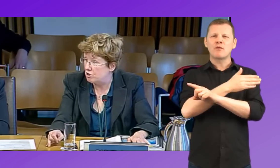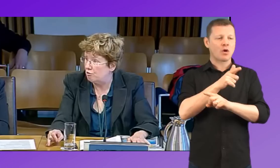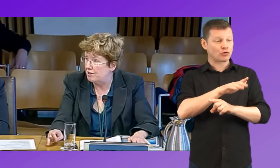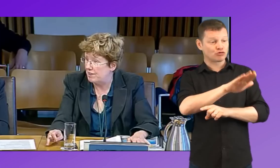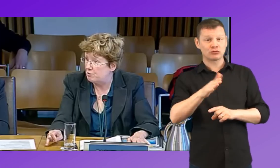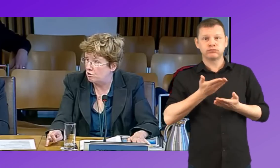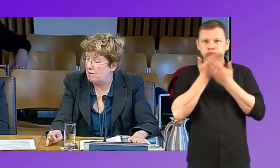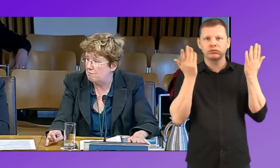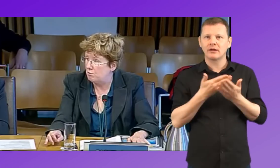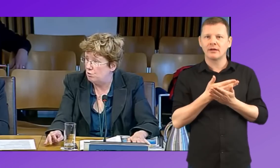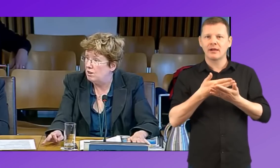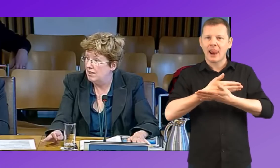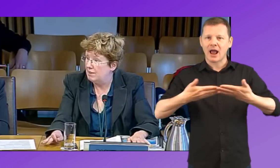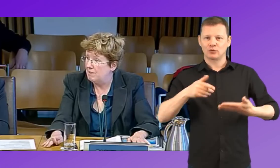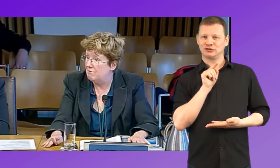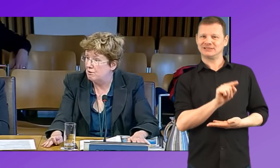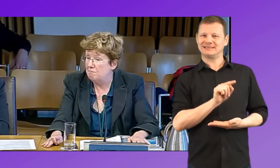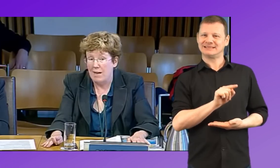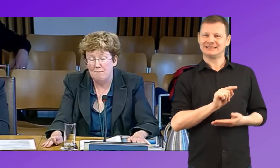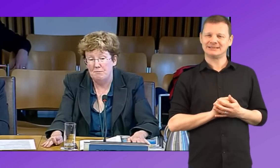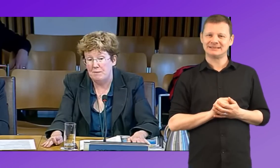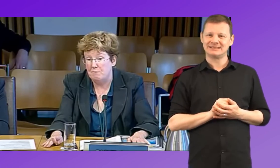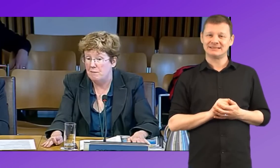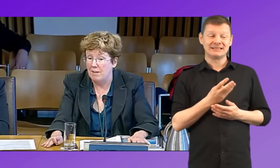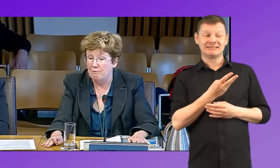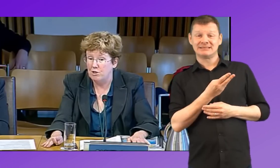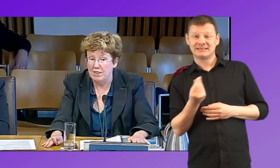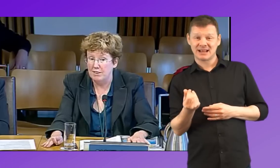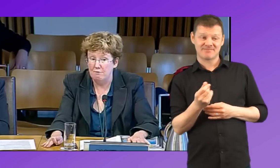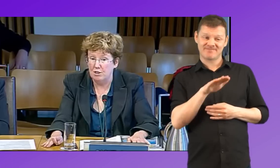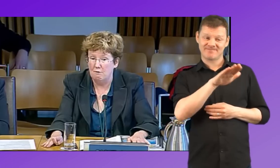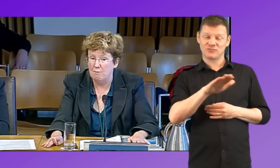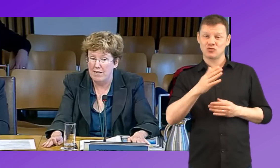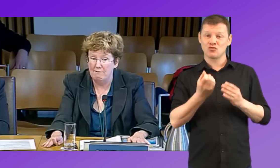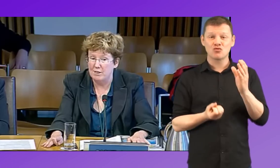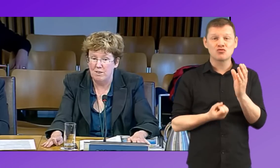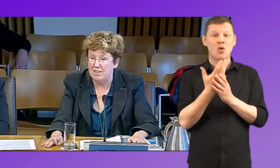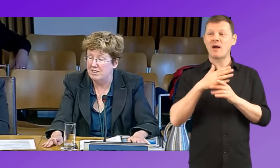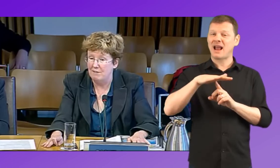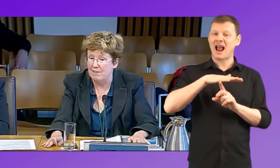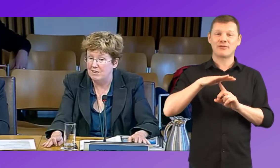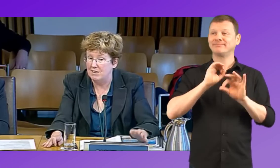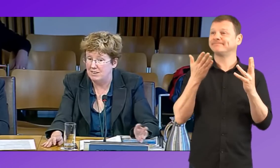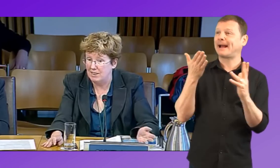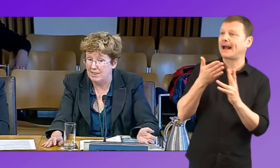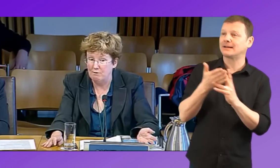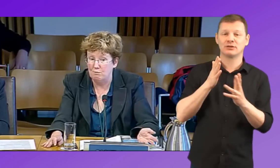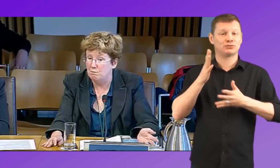children that I talked about before. And many of them, perhaps, have been unfortunate enough to grow up in areas where they didn't have access to sign language and were